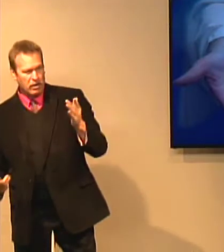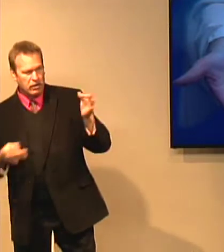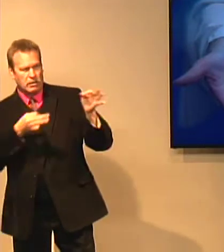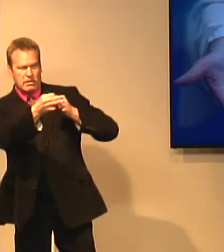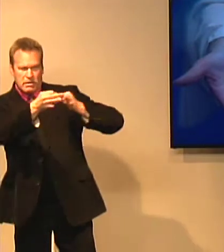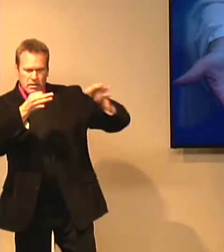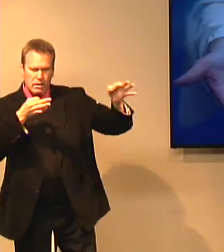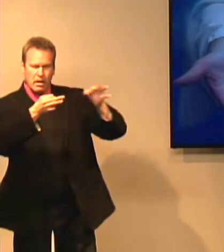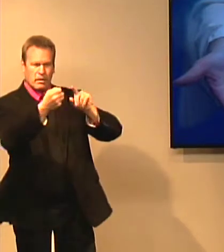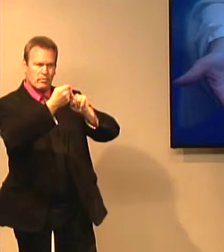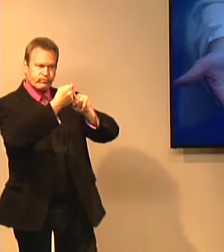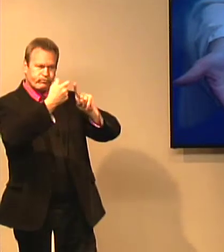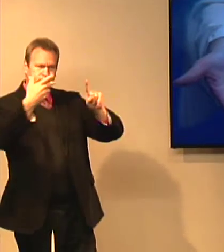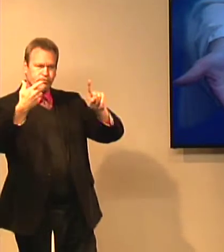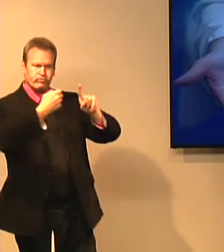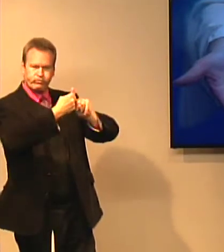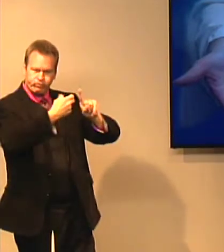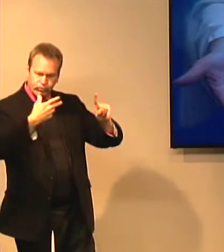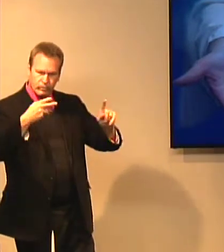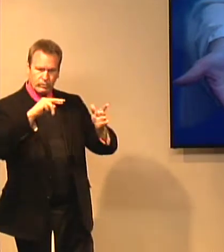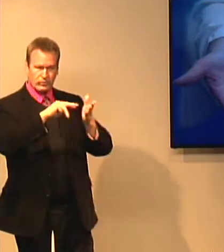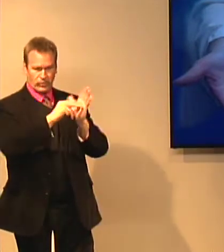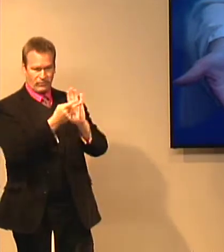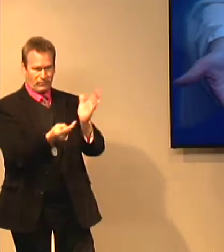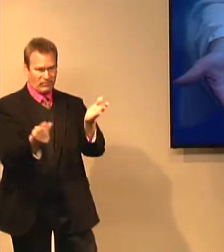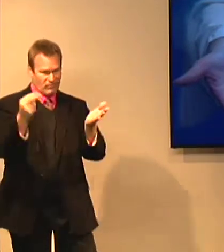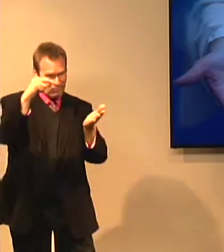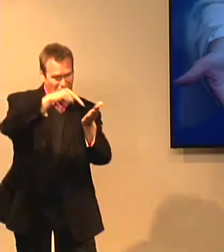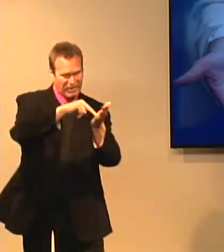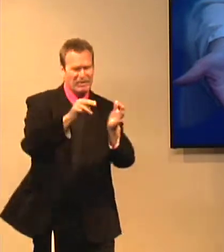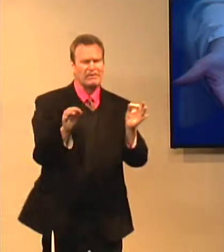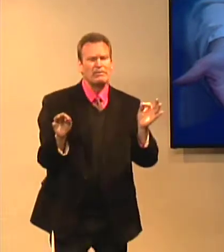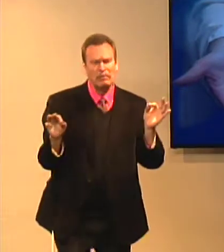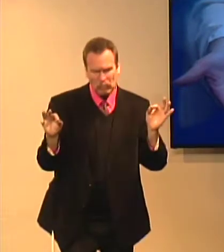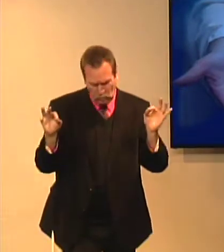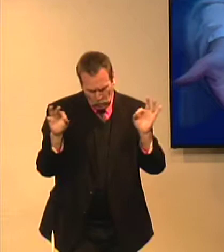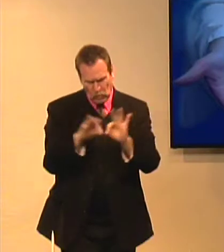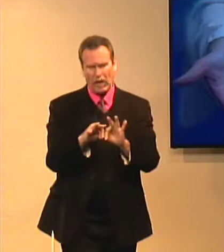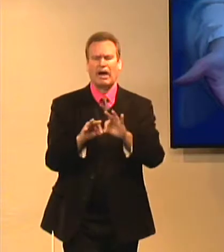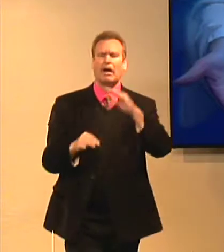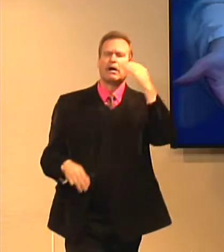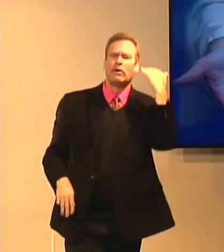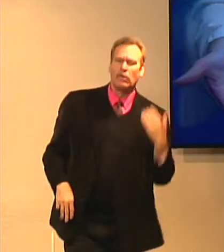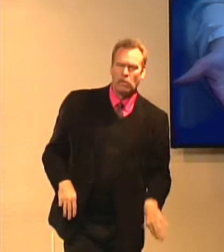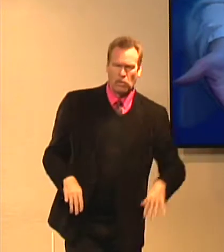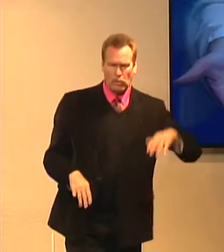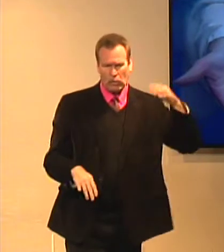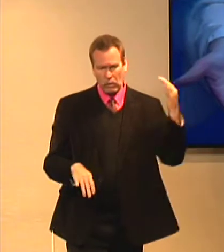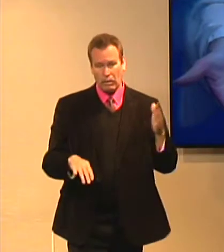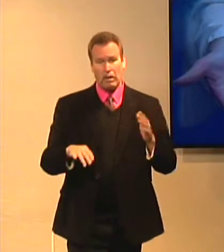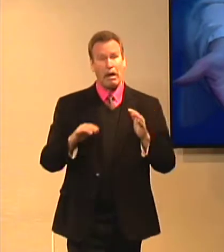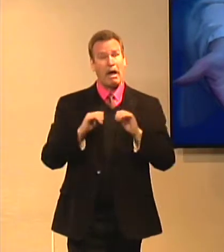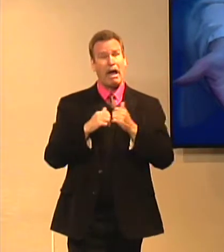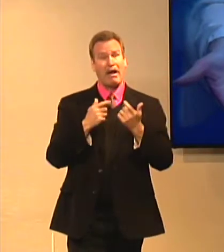1 through 58, expanding on what he had given them for the importance of the